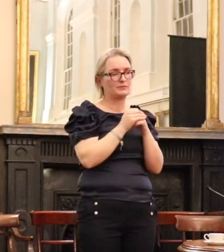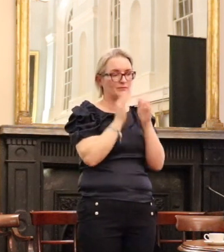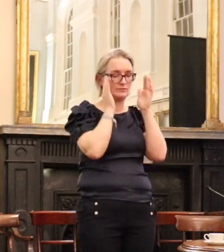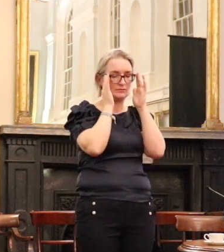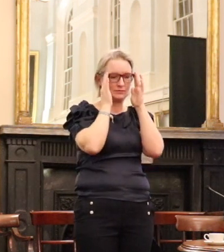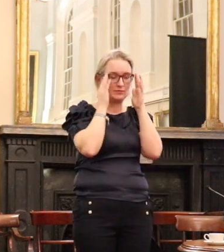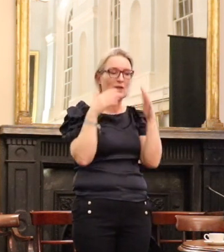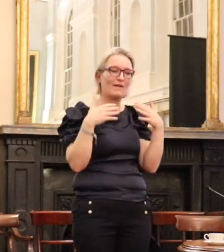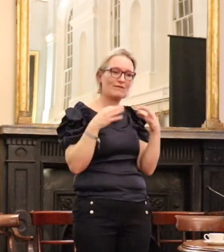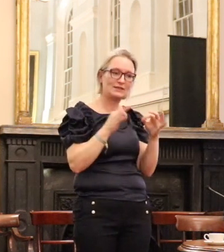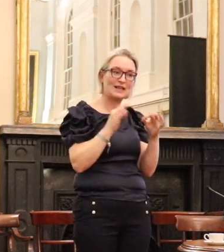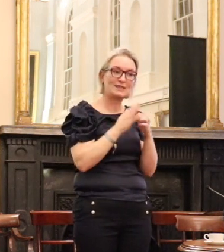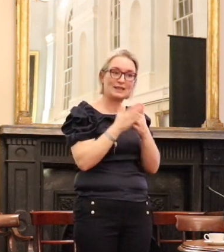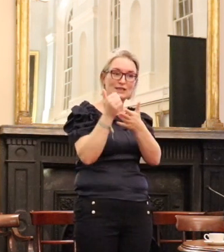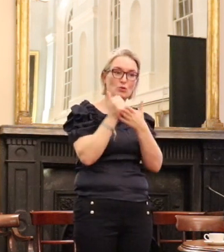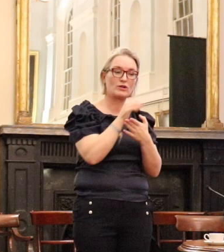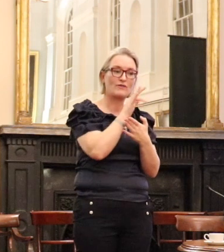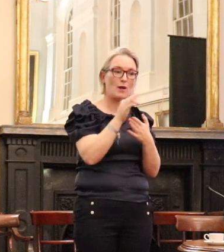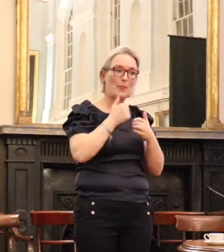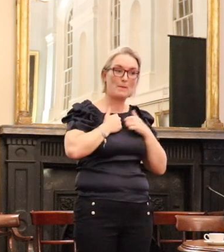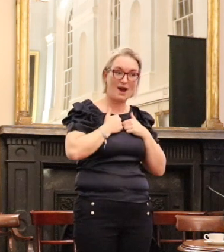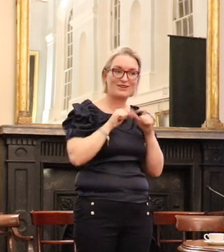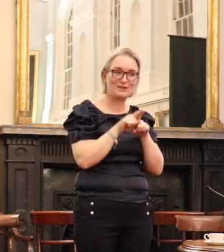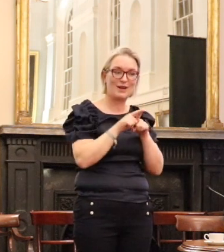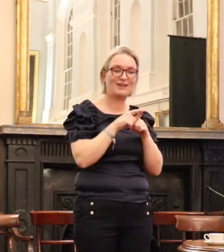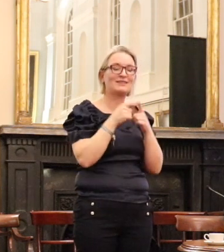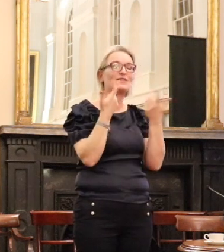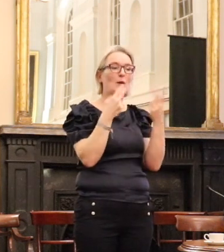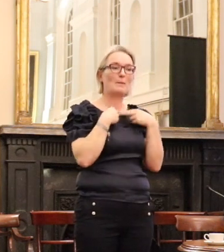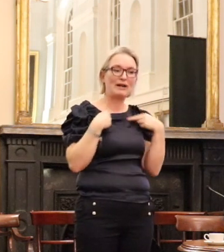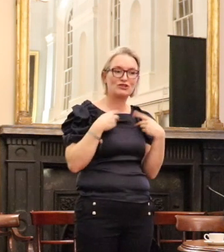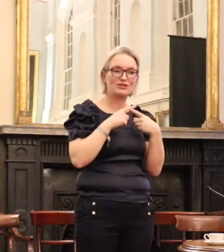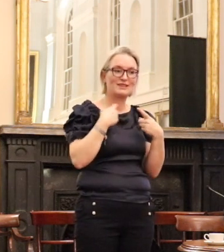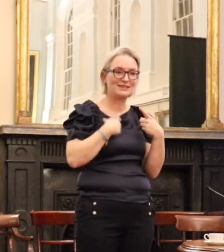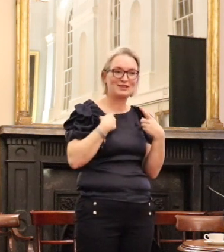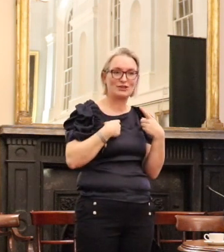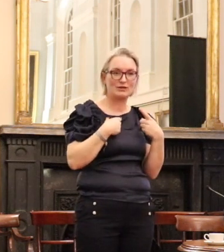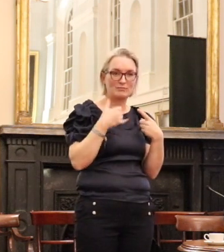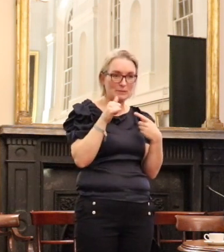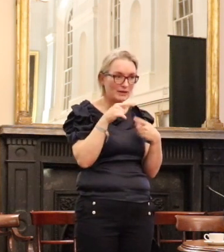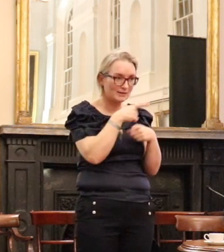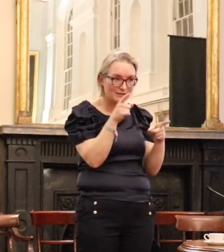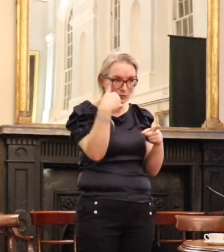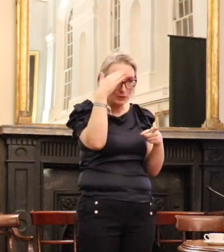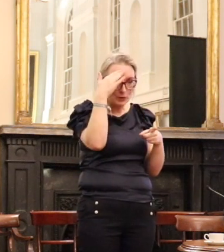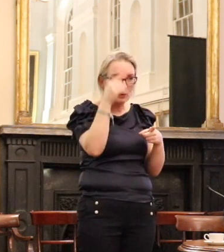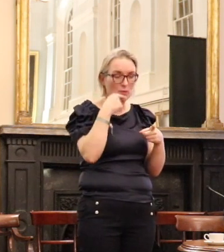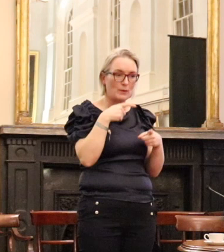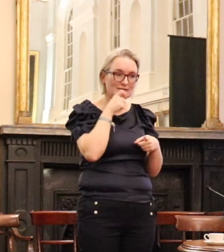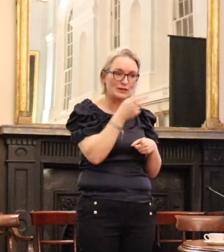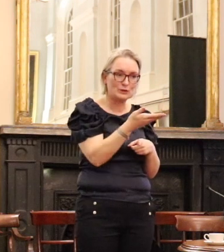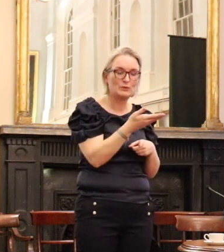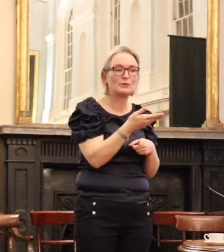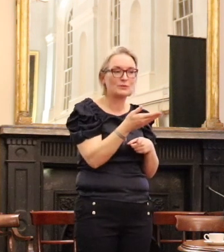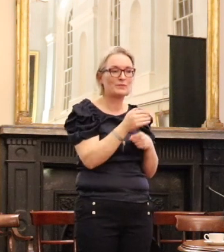amazing support from the BAHR tribe of resistance and BAHR solicitors solicitors, people who do not know this, think there should know, that